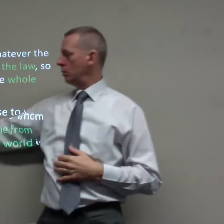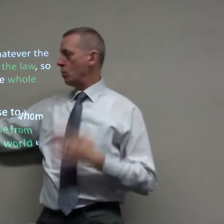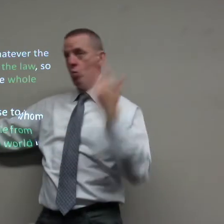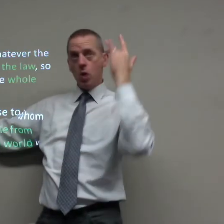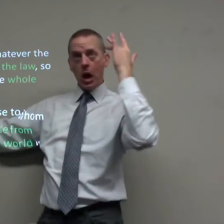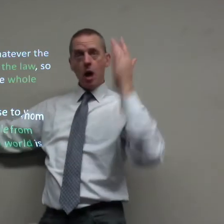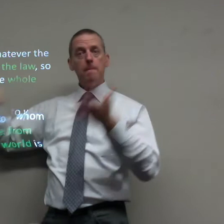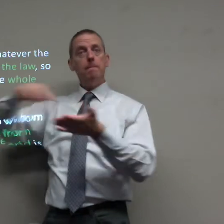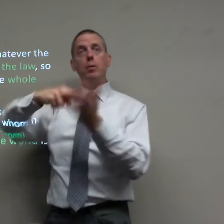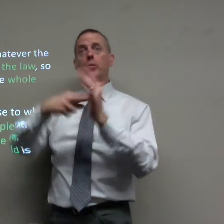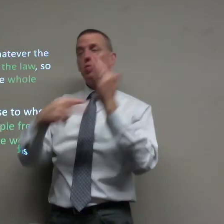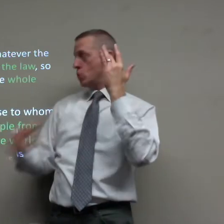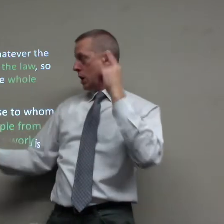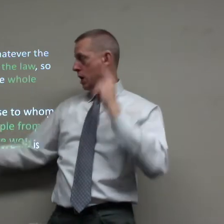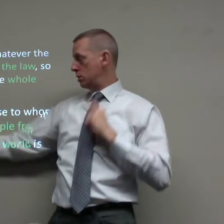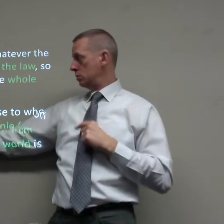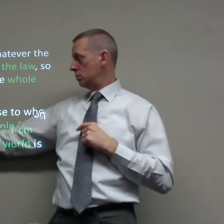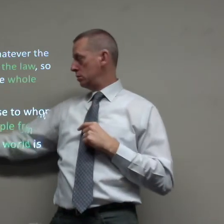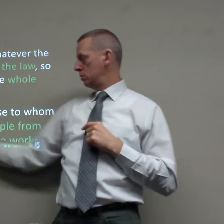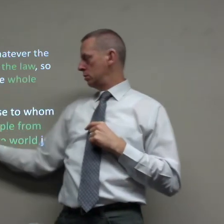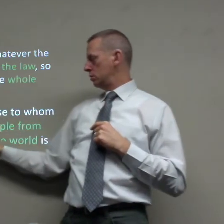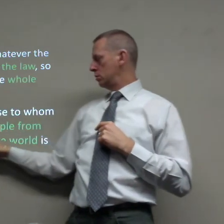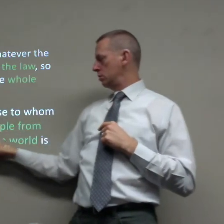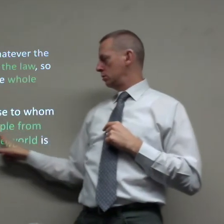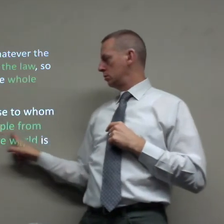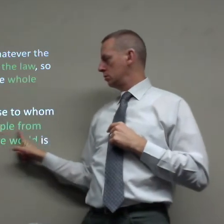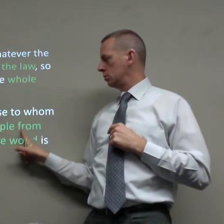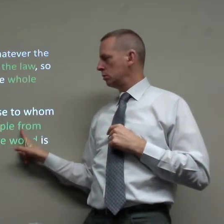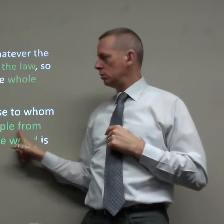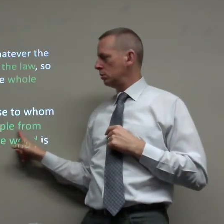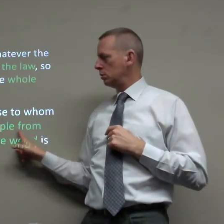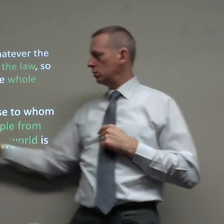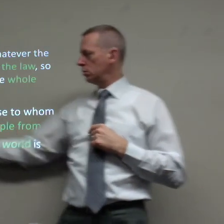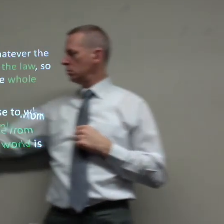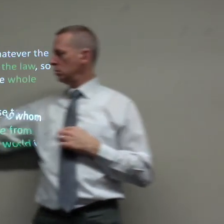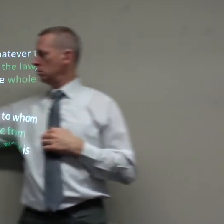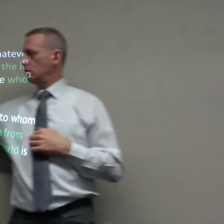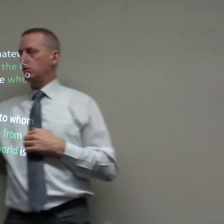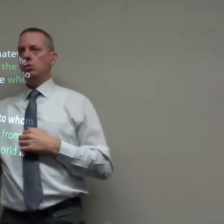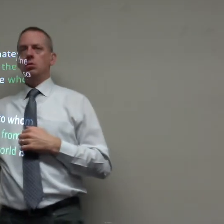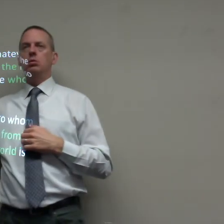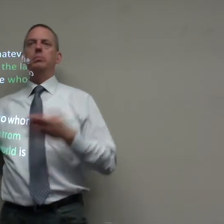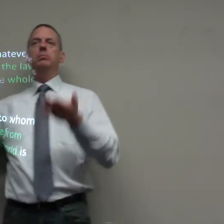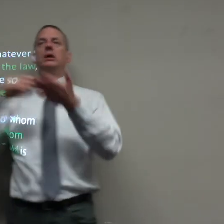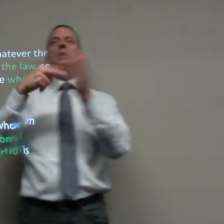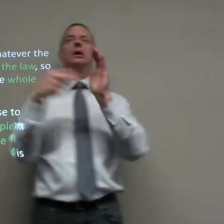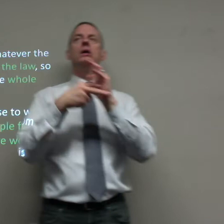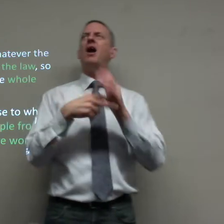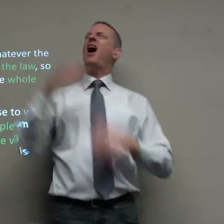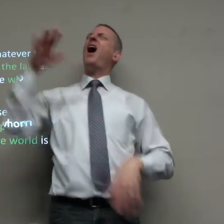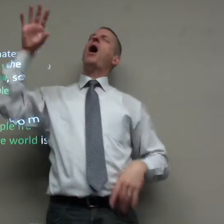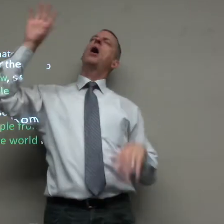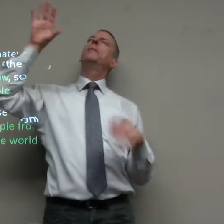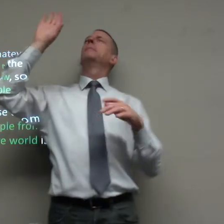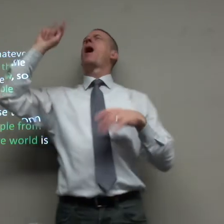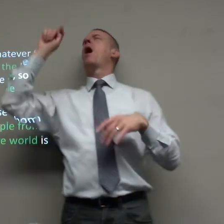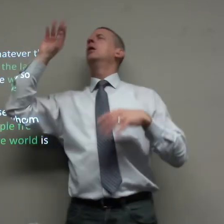for its purpose is to keep people from having excuses it means we can't say